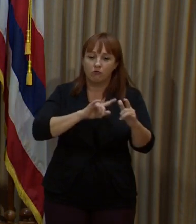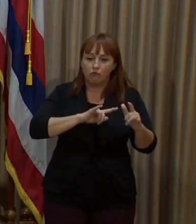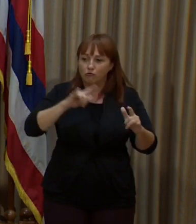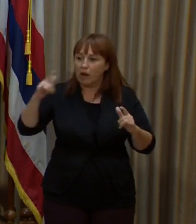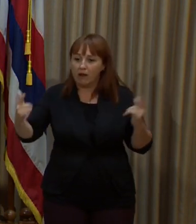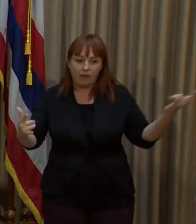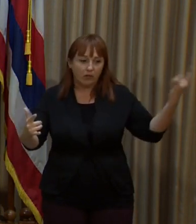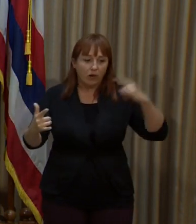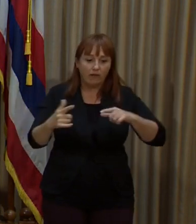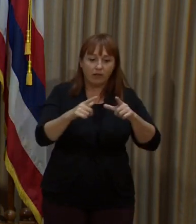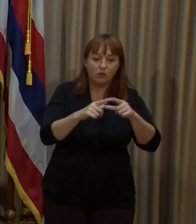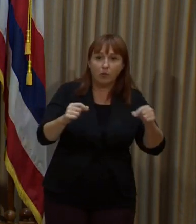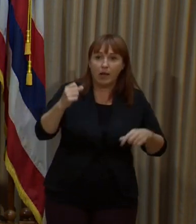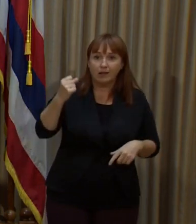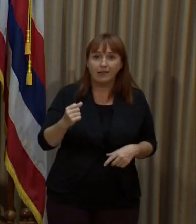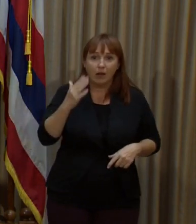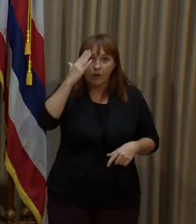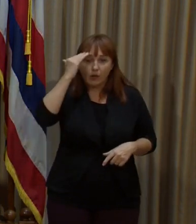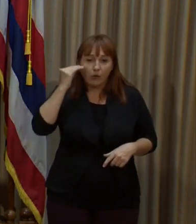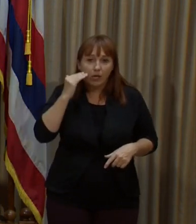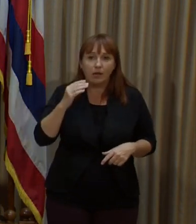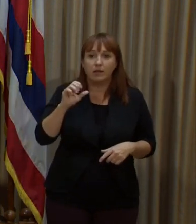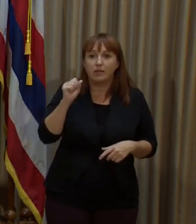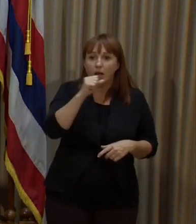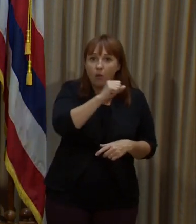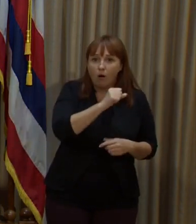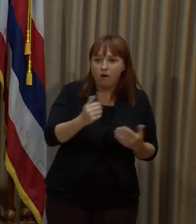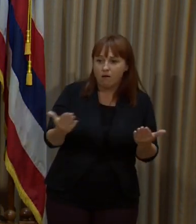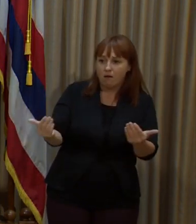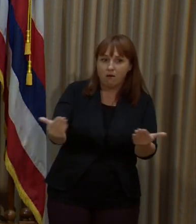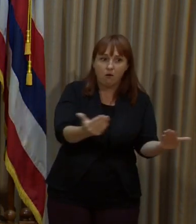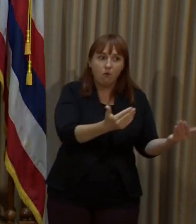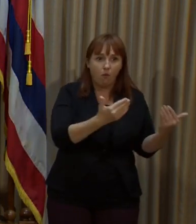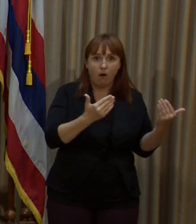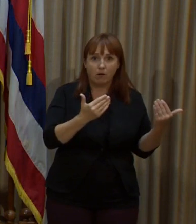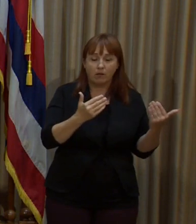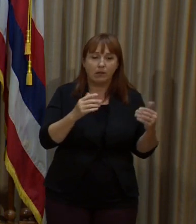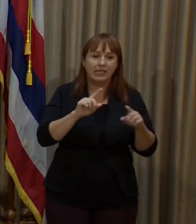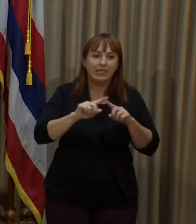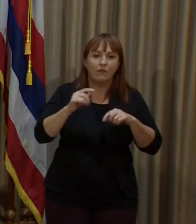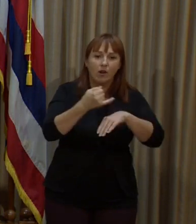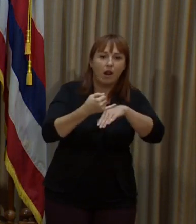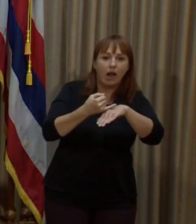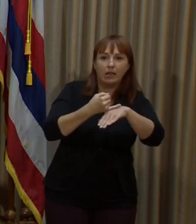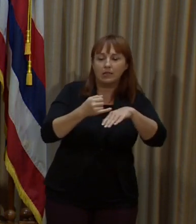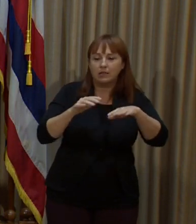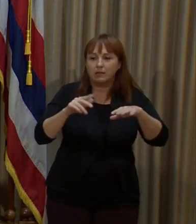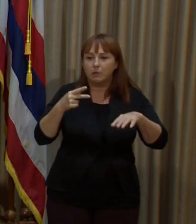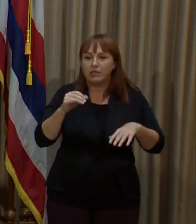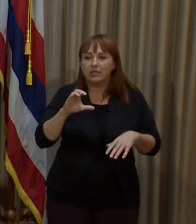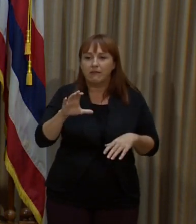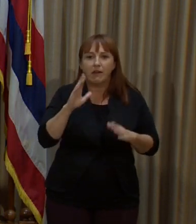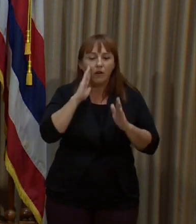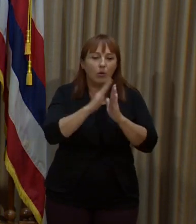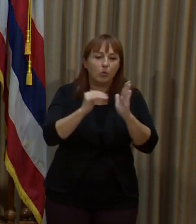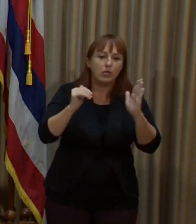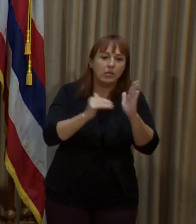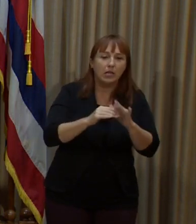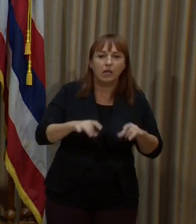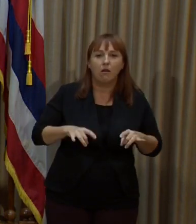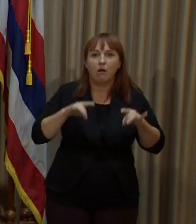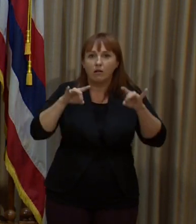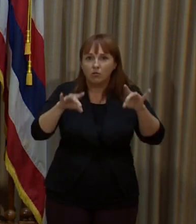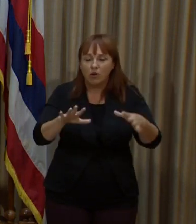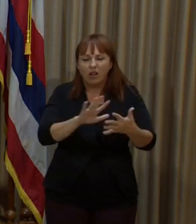Japan, South Korea, Taiwan, and Pacific Island nations, New Zealand, Australia,